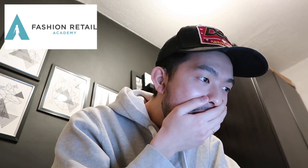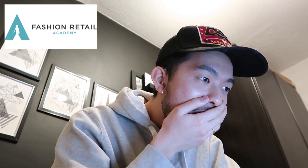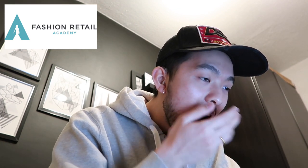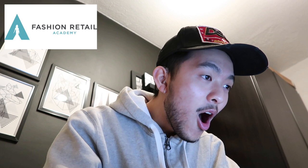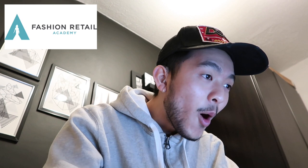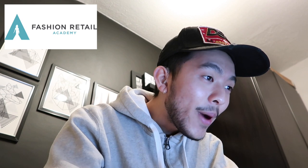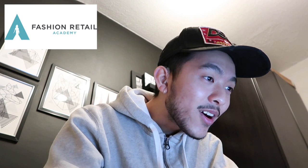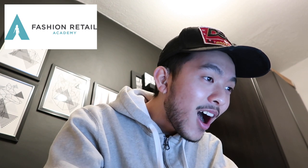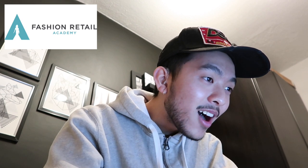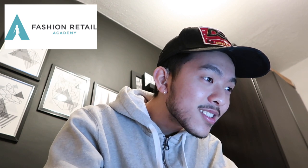Oh my gosh.